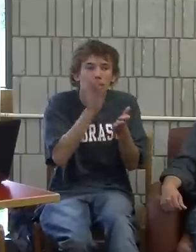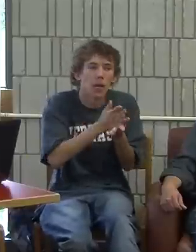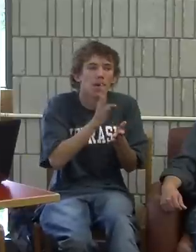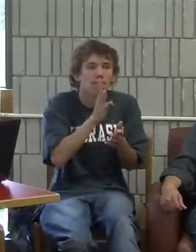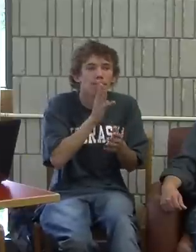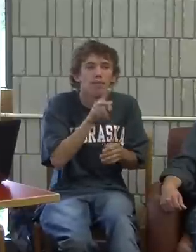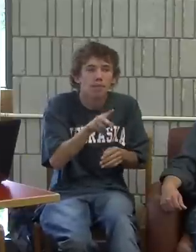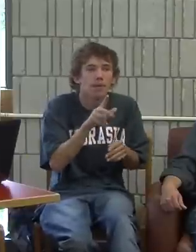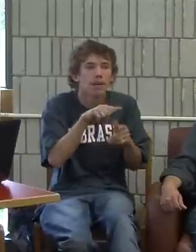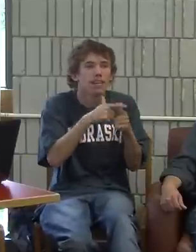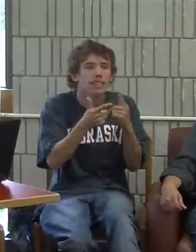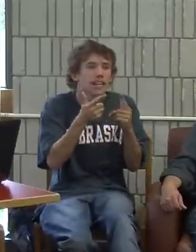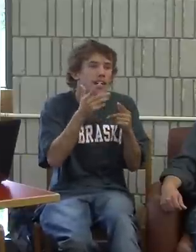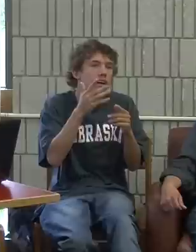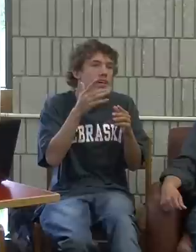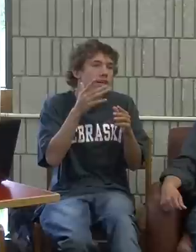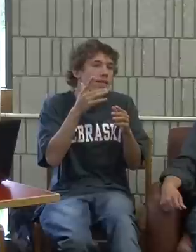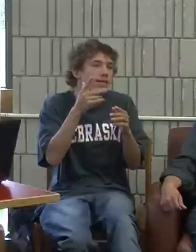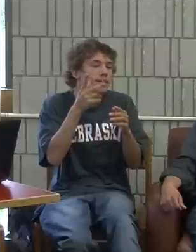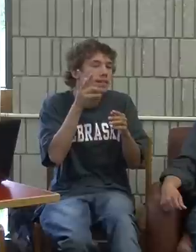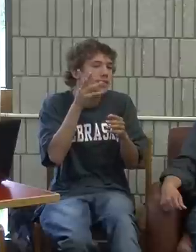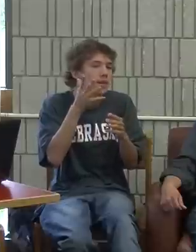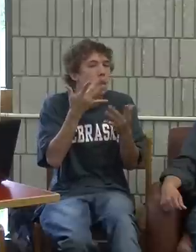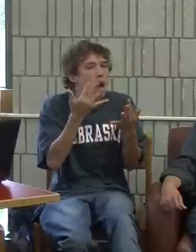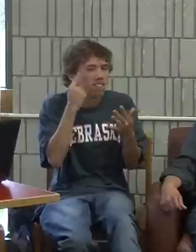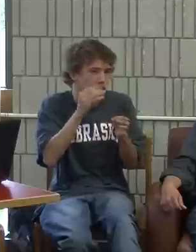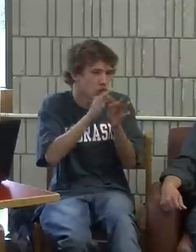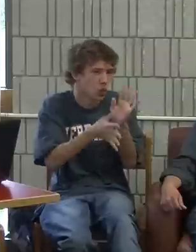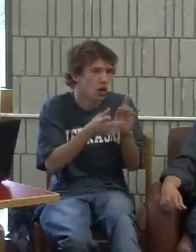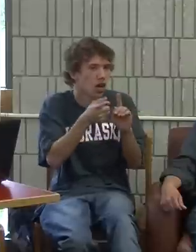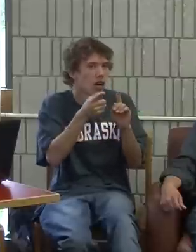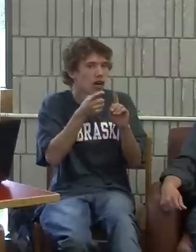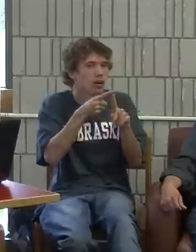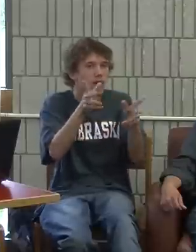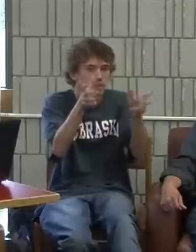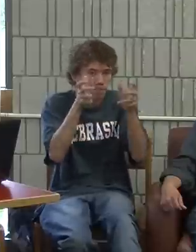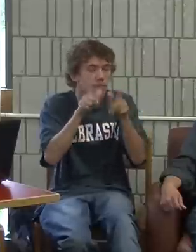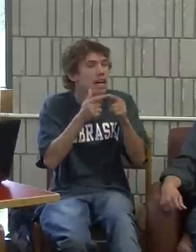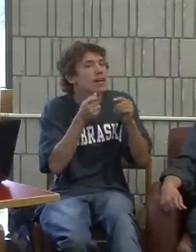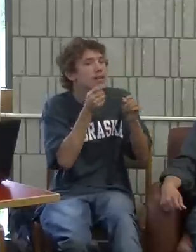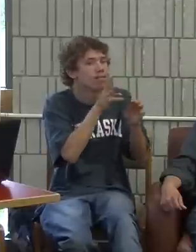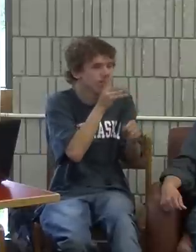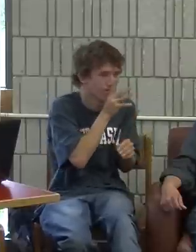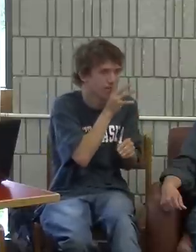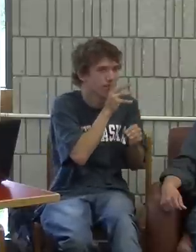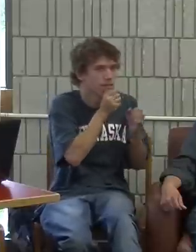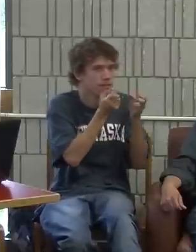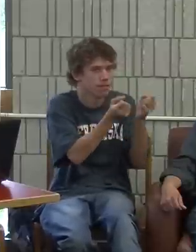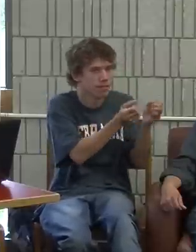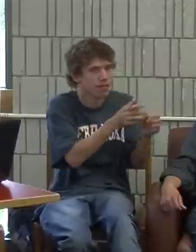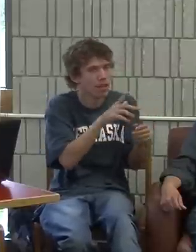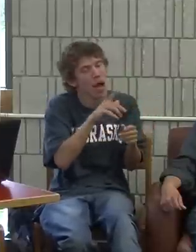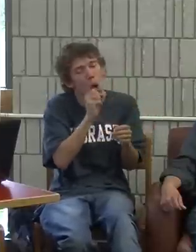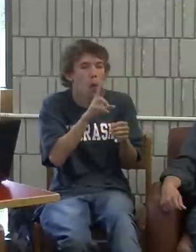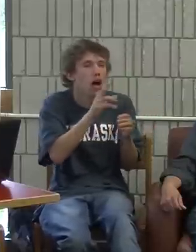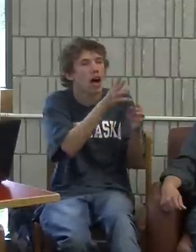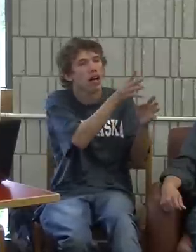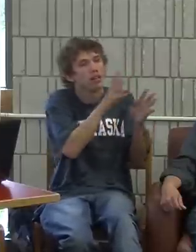is attuned to what I need and waits for the interpreter to get the message and sign it to